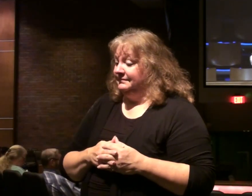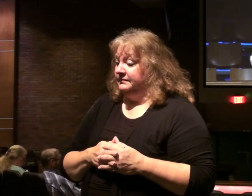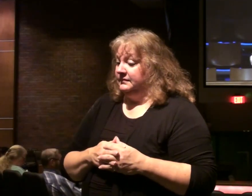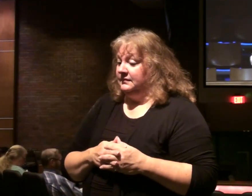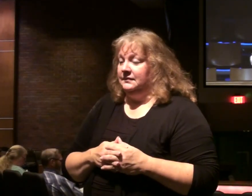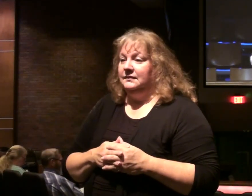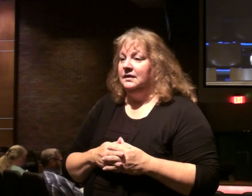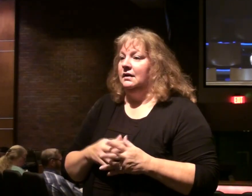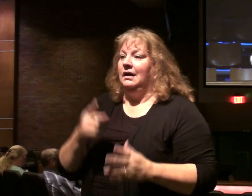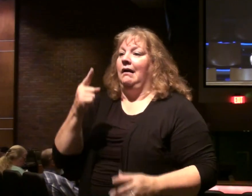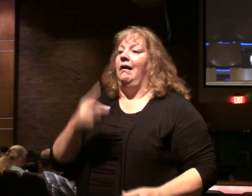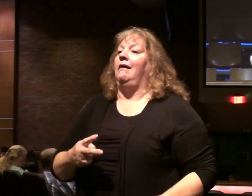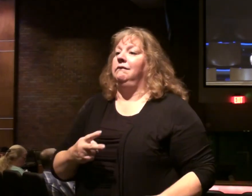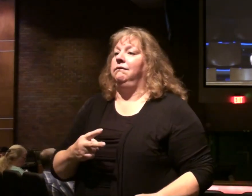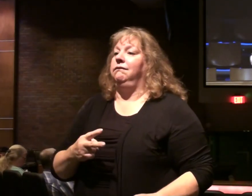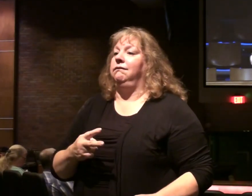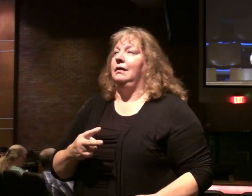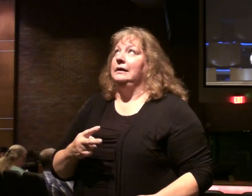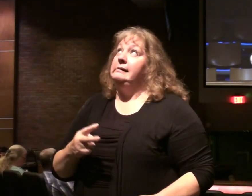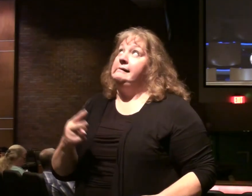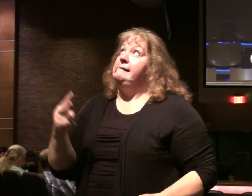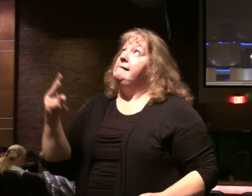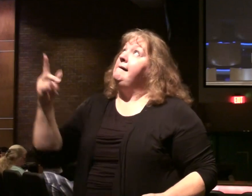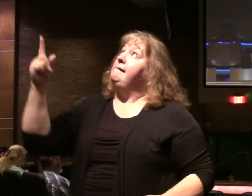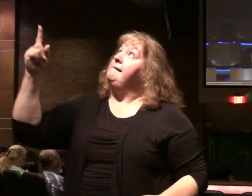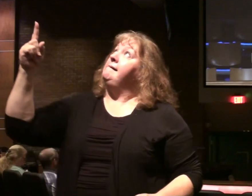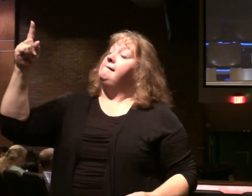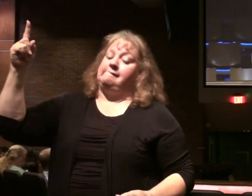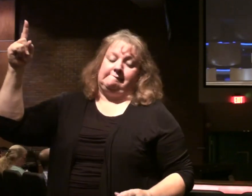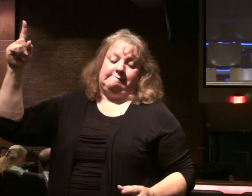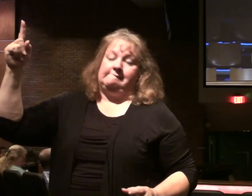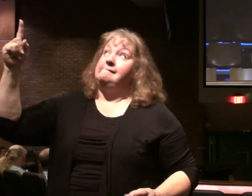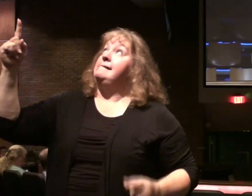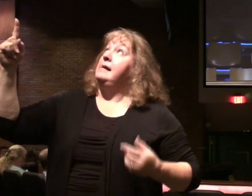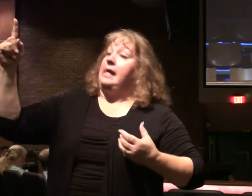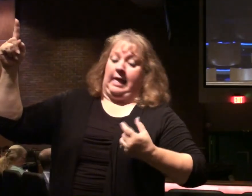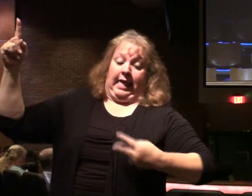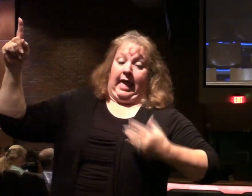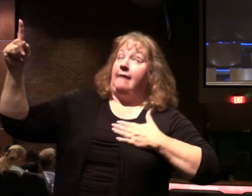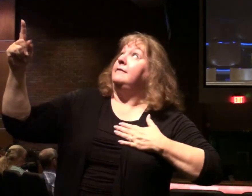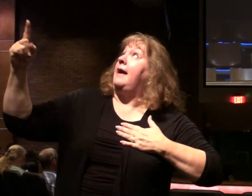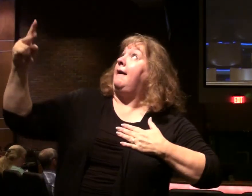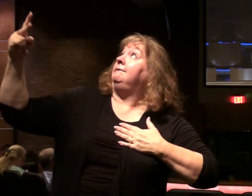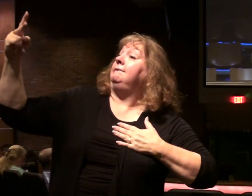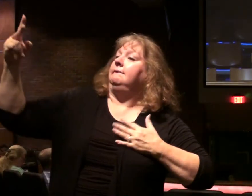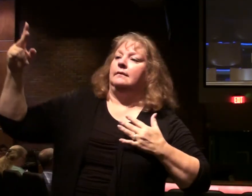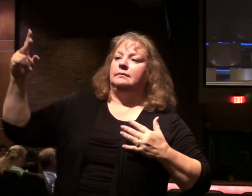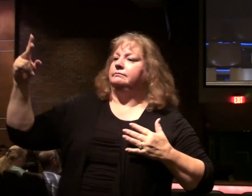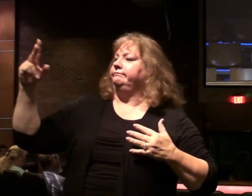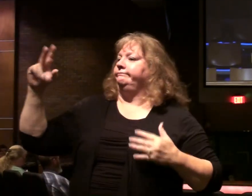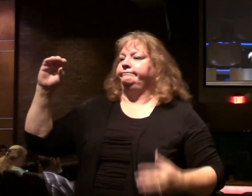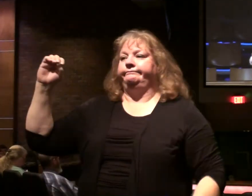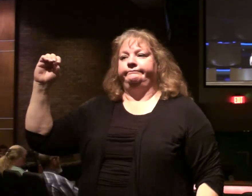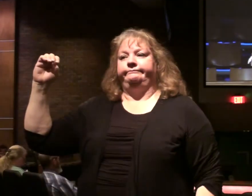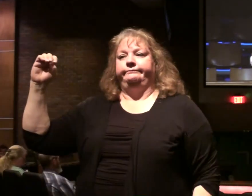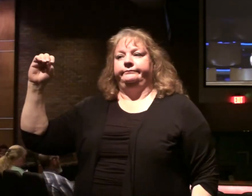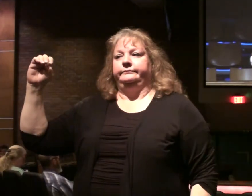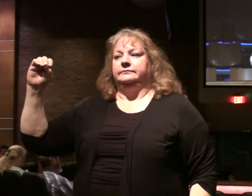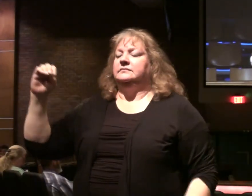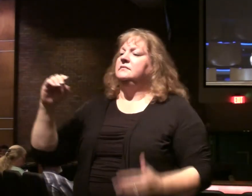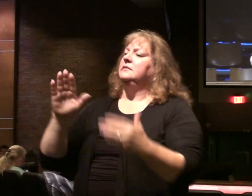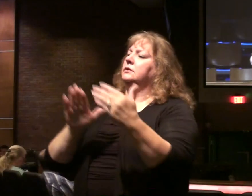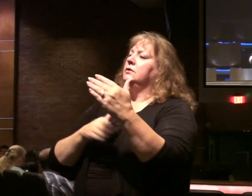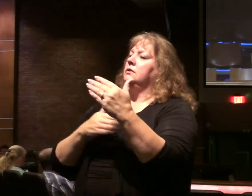There's no half-hearted Christianity, half-hearted discipleship, half-hearted following Christ. We sing a song